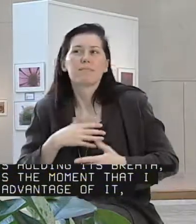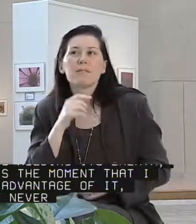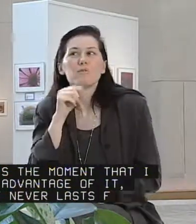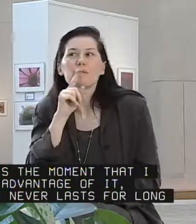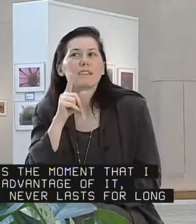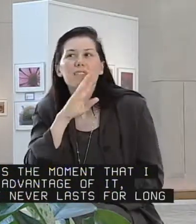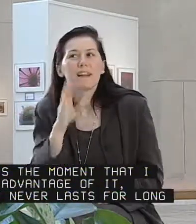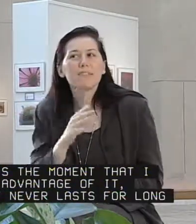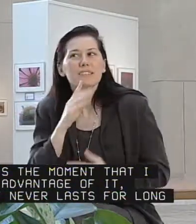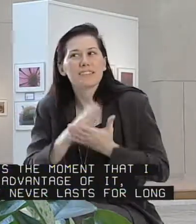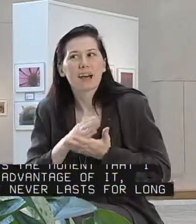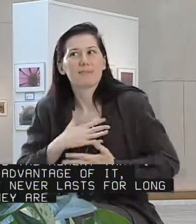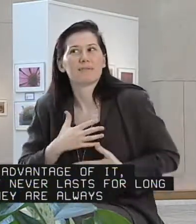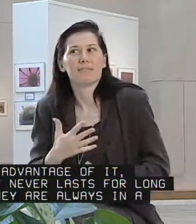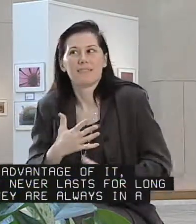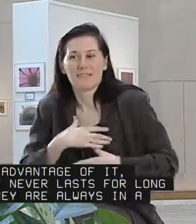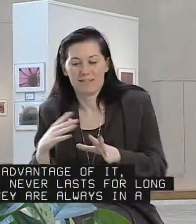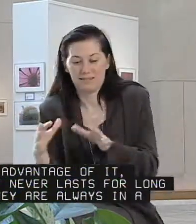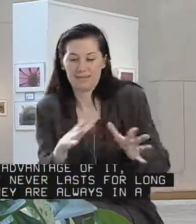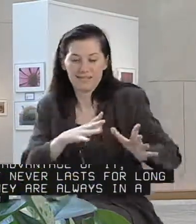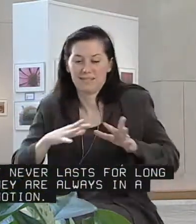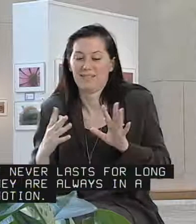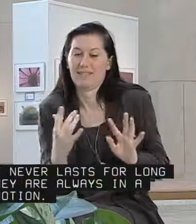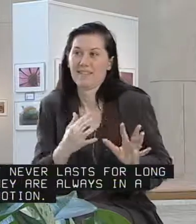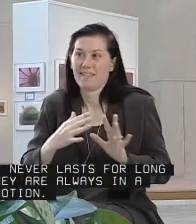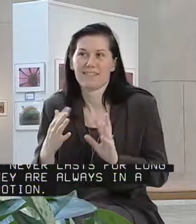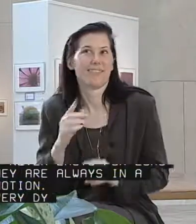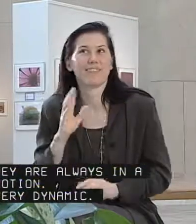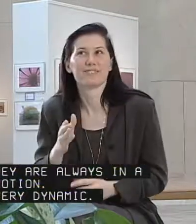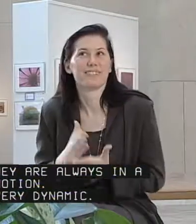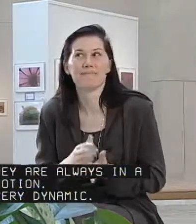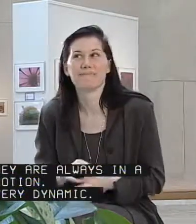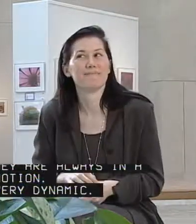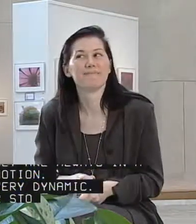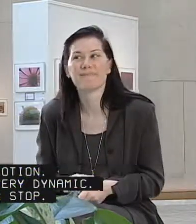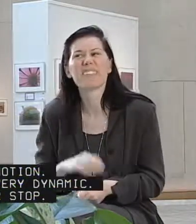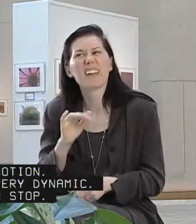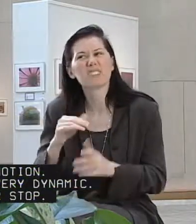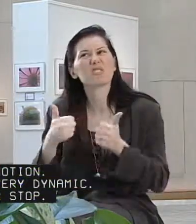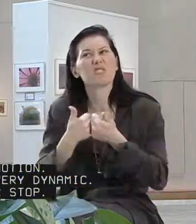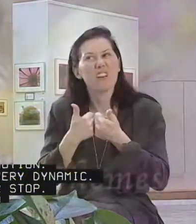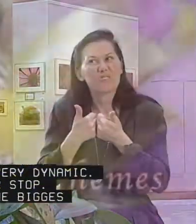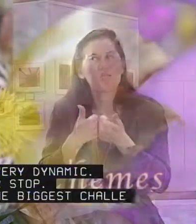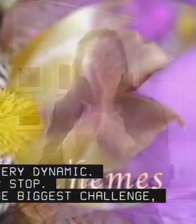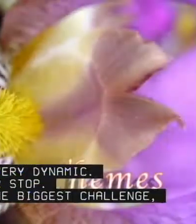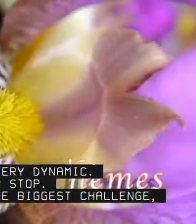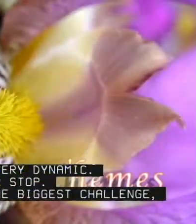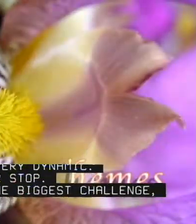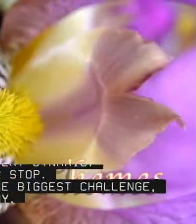it never lasts for long because they're always in a state of motion. They're very dynamic. They never stop. That's the biggest challenge I'd say.